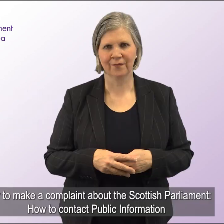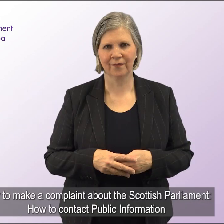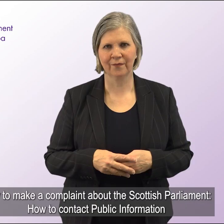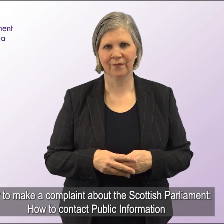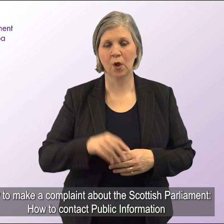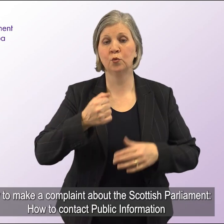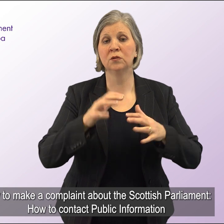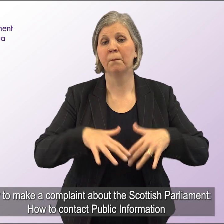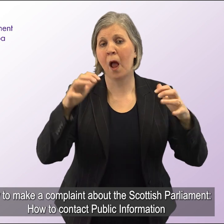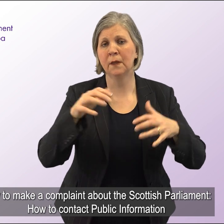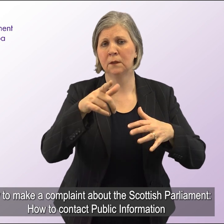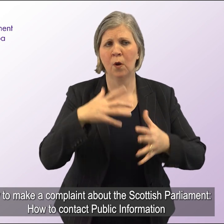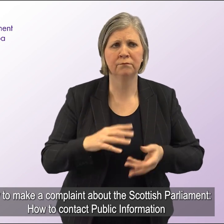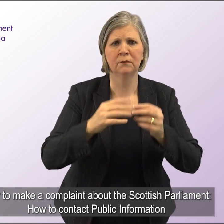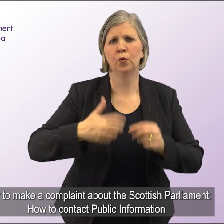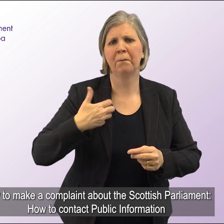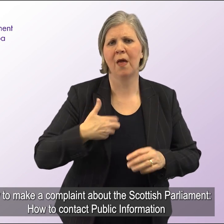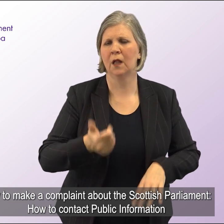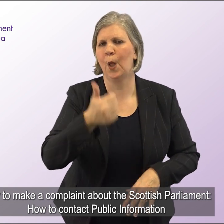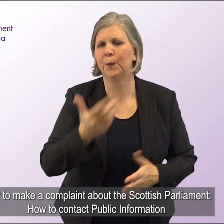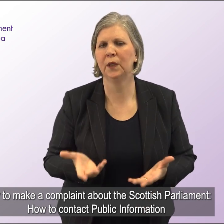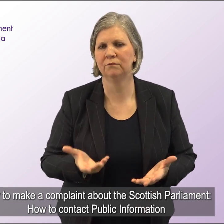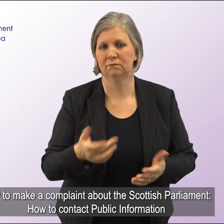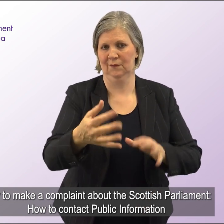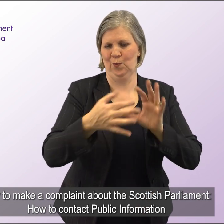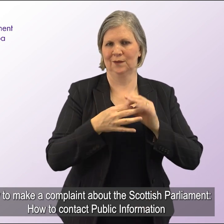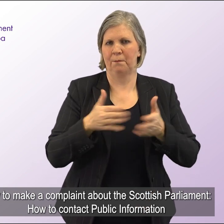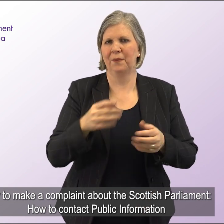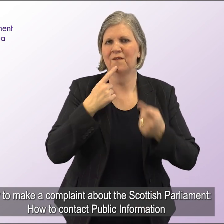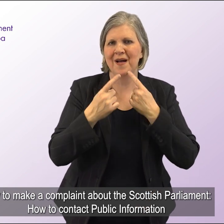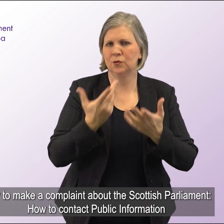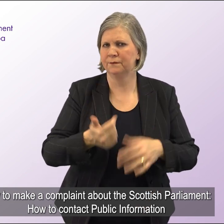How to make a complaint about the Scottish Parliament How to contact public information